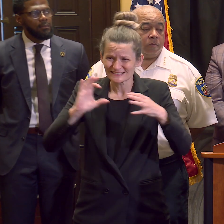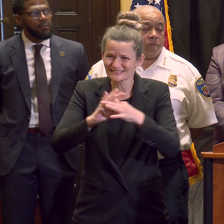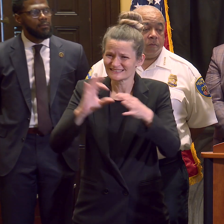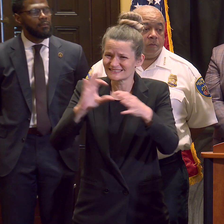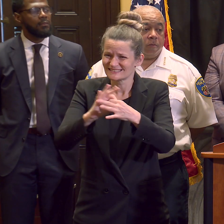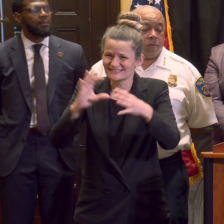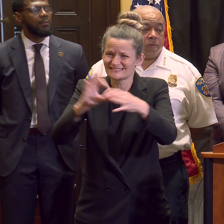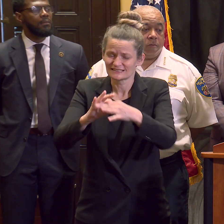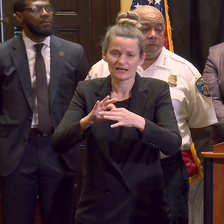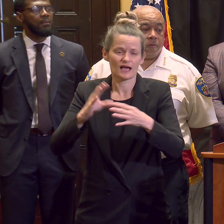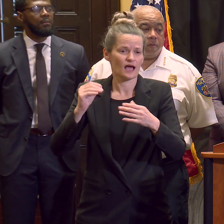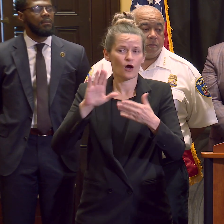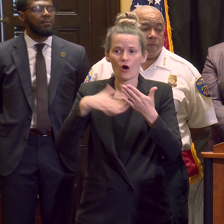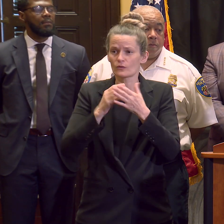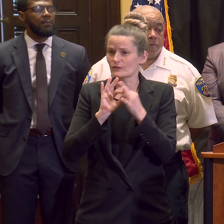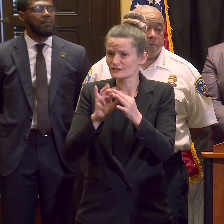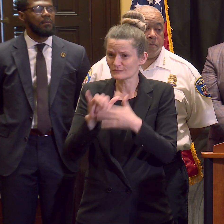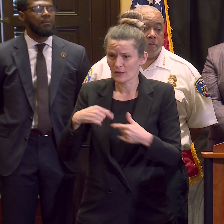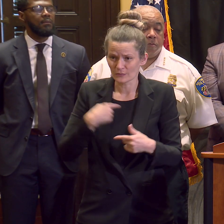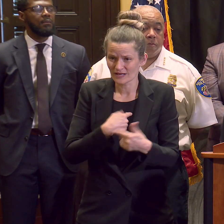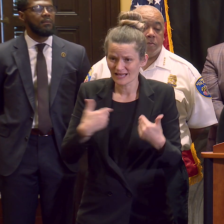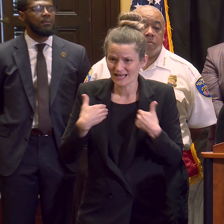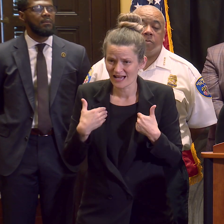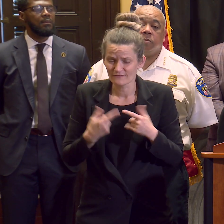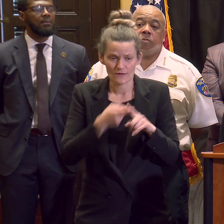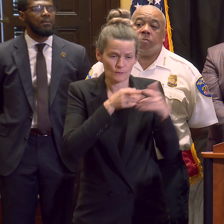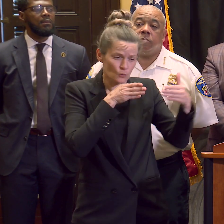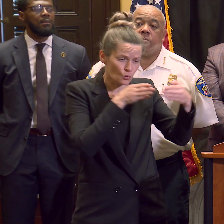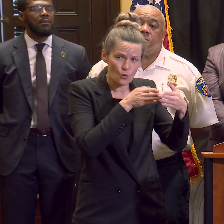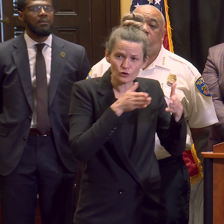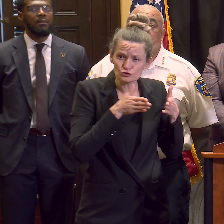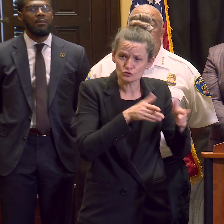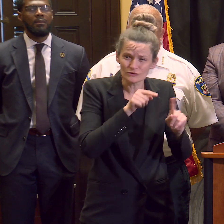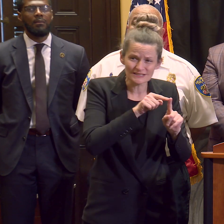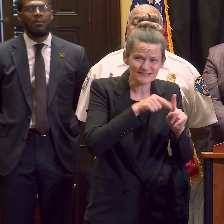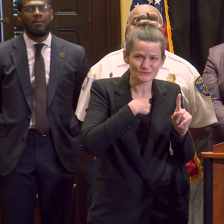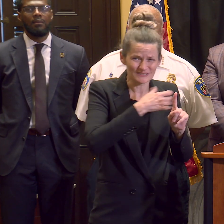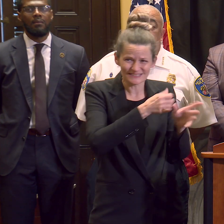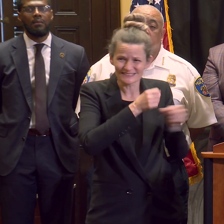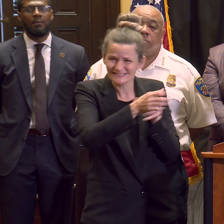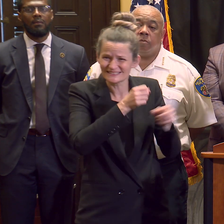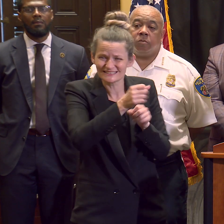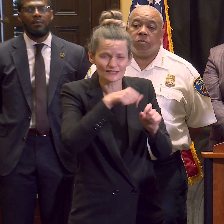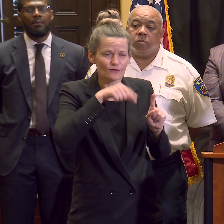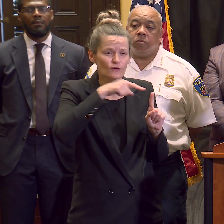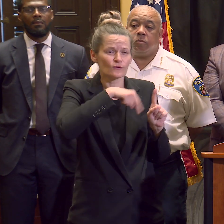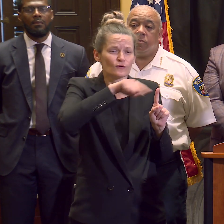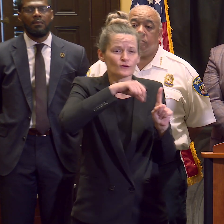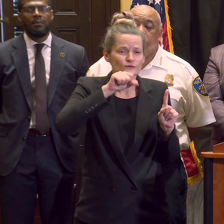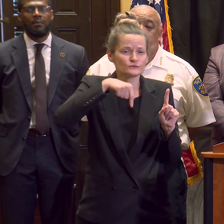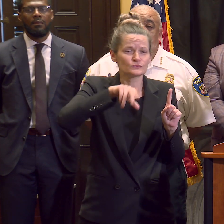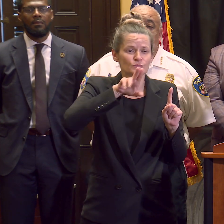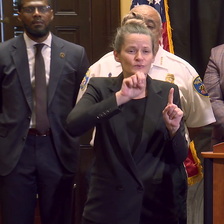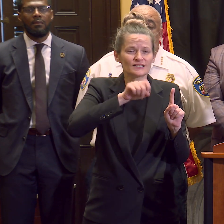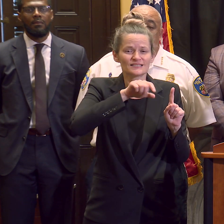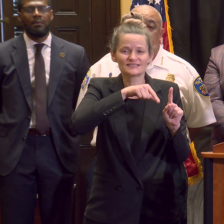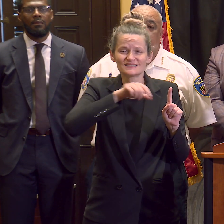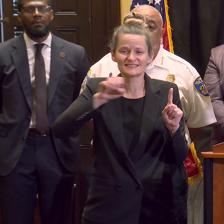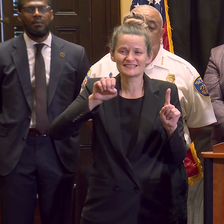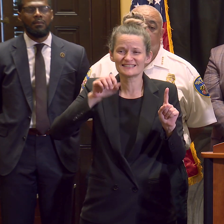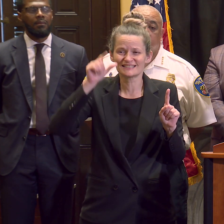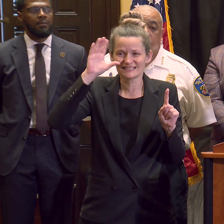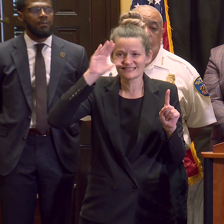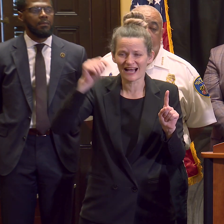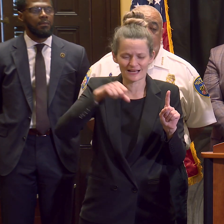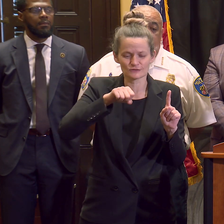We are out on corners connecting one by one with young people who squeegee. We're working with them to develop personal growth plans. We're connecting them to